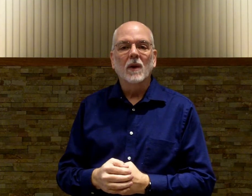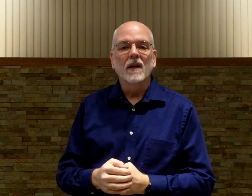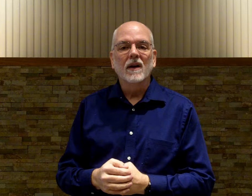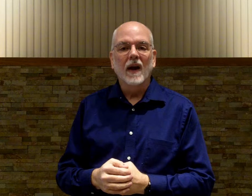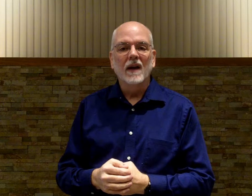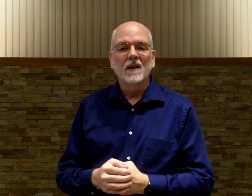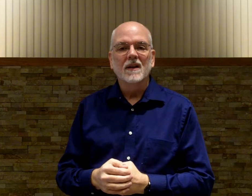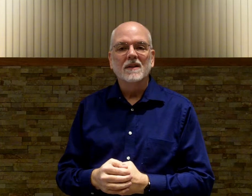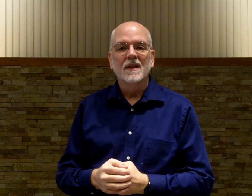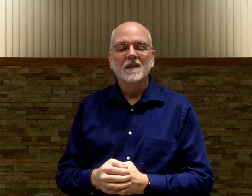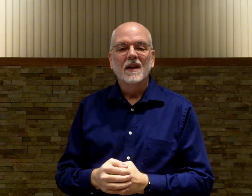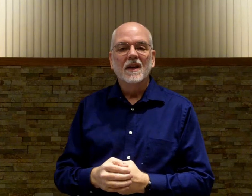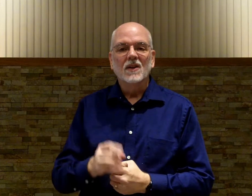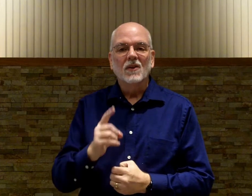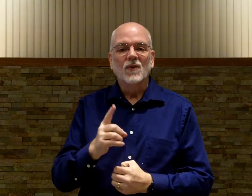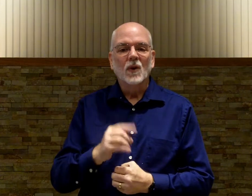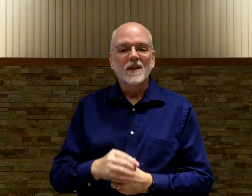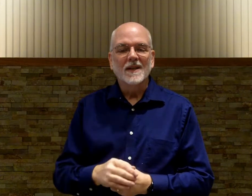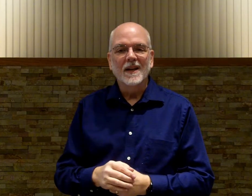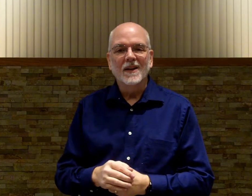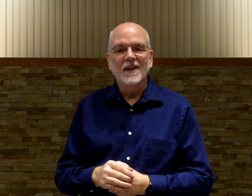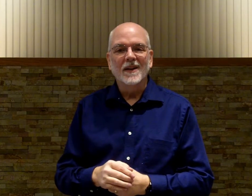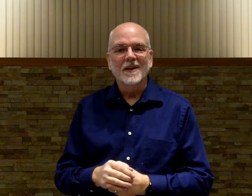played there at LTC. Look forward to seeing you there.